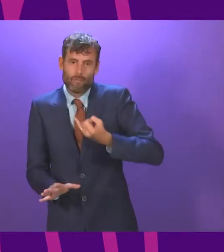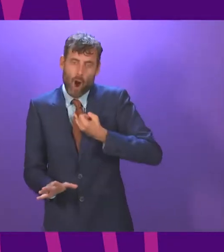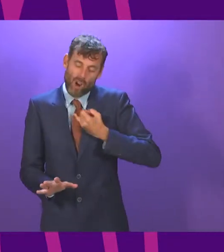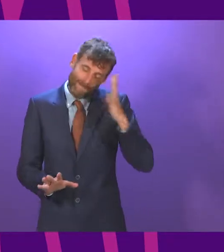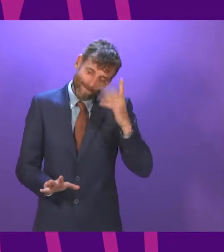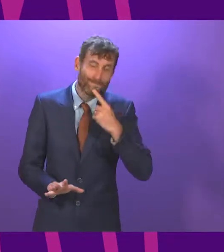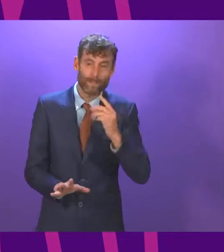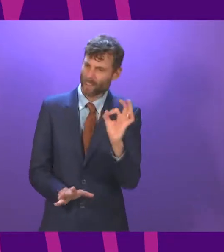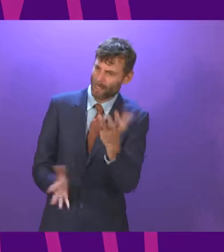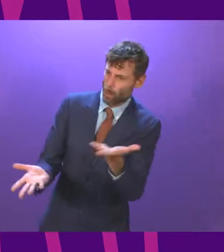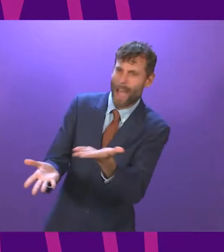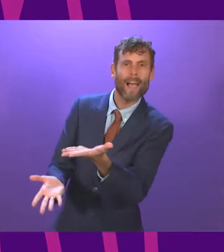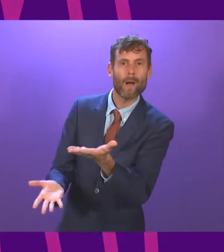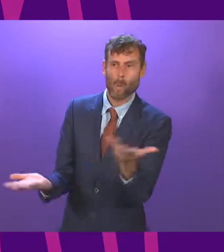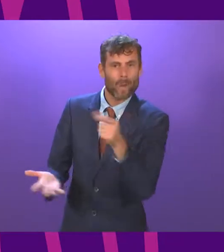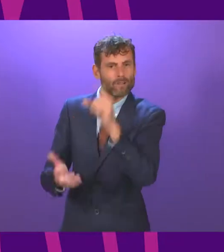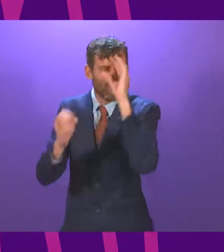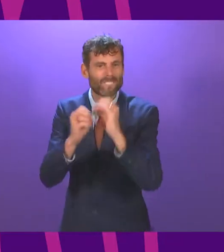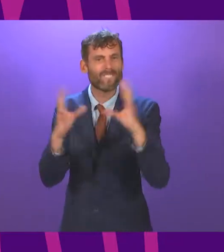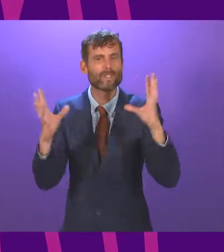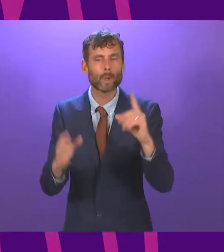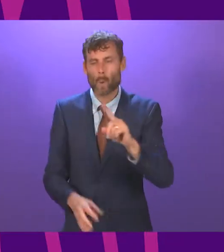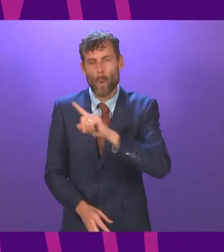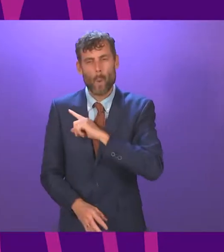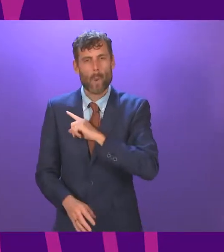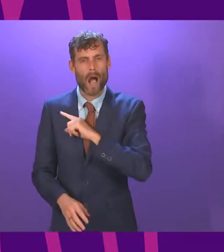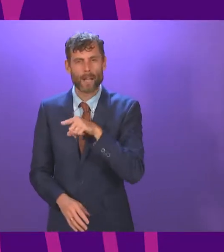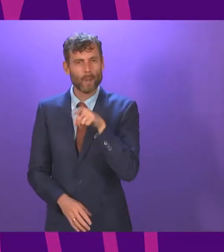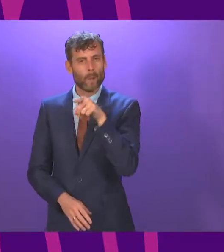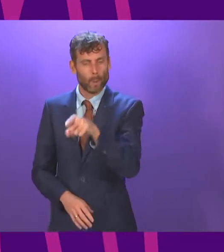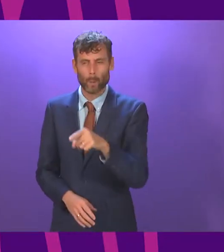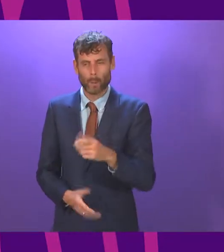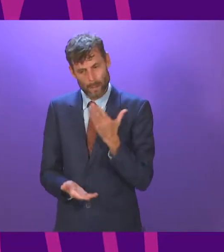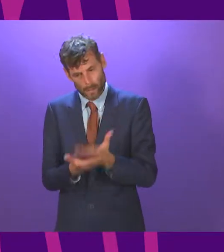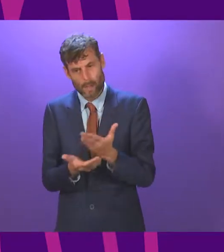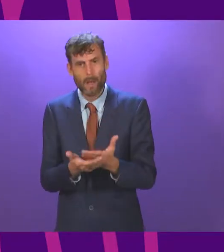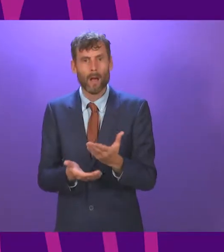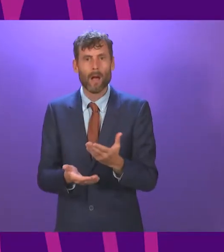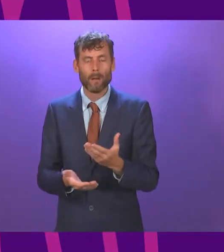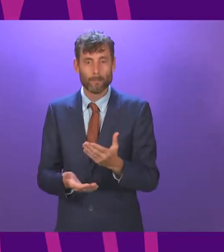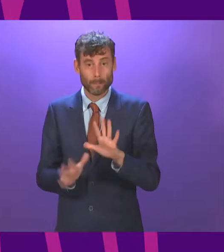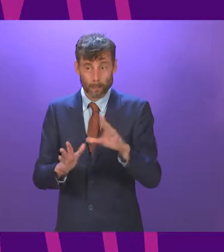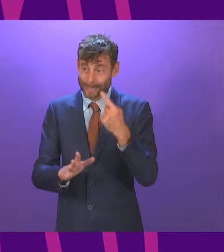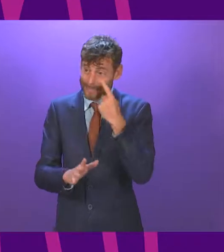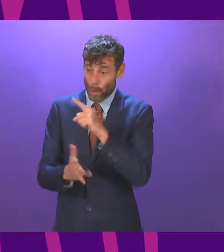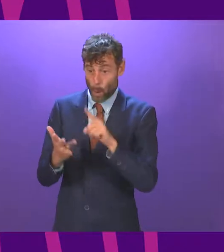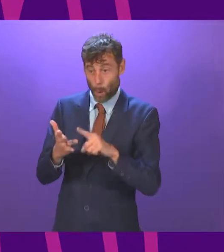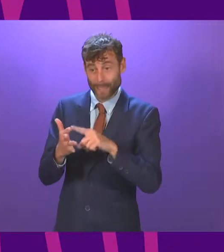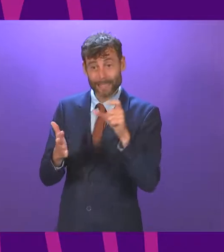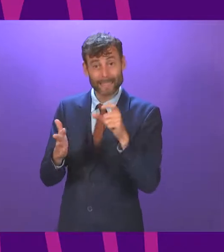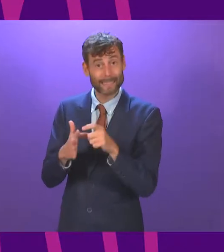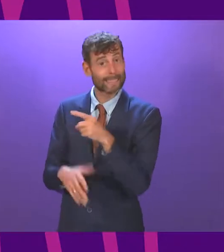Where is the big vision? Why are we so heavily dependent on the OECD's conclusions when a number of Scottish